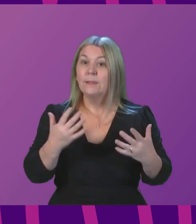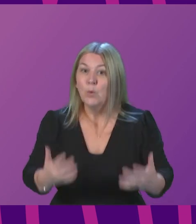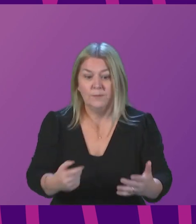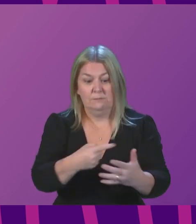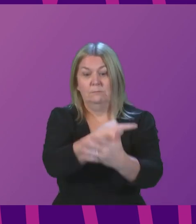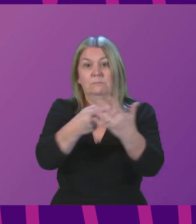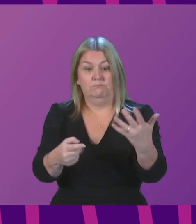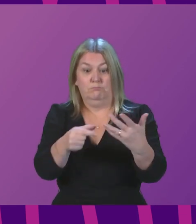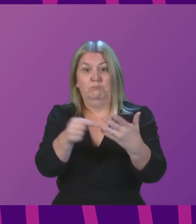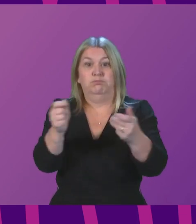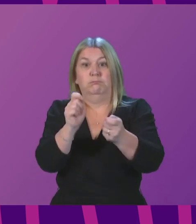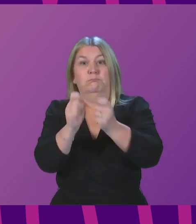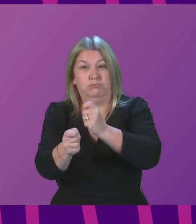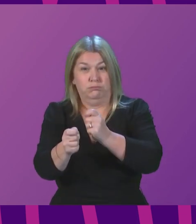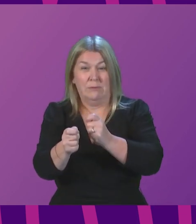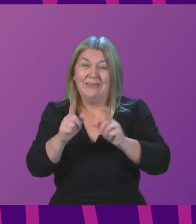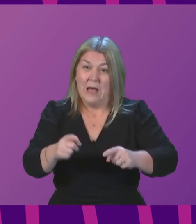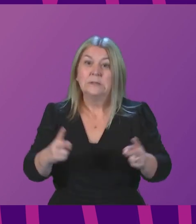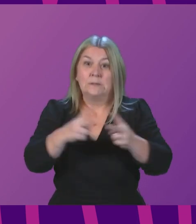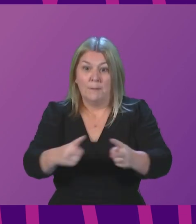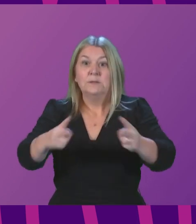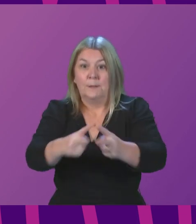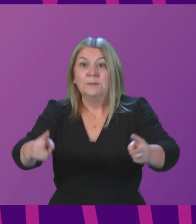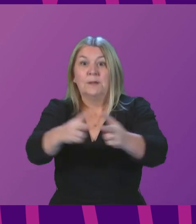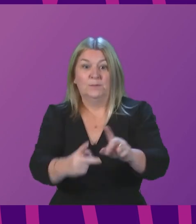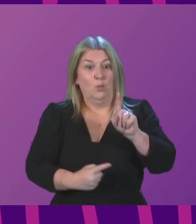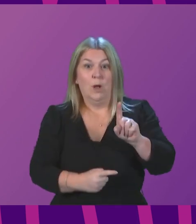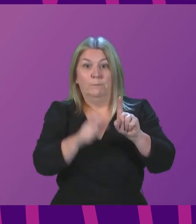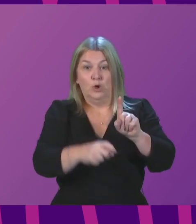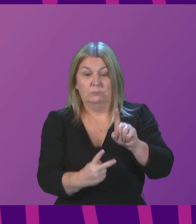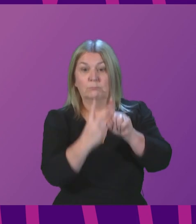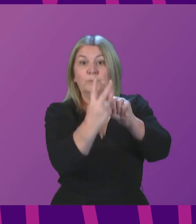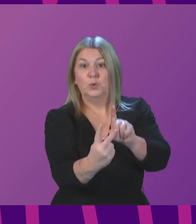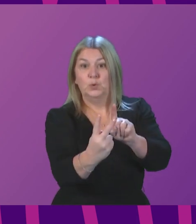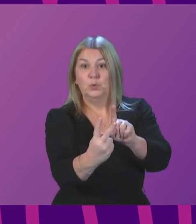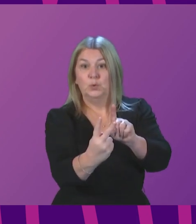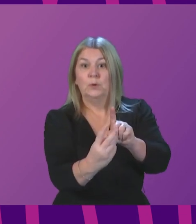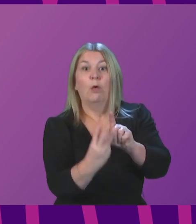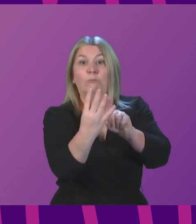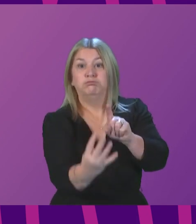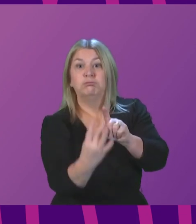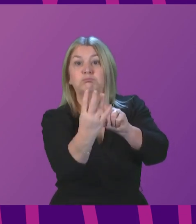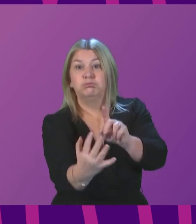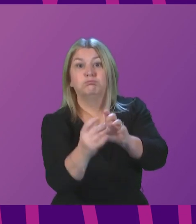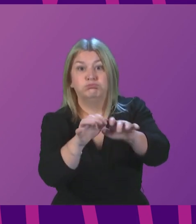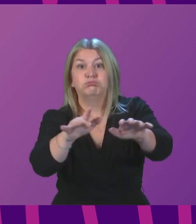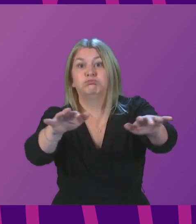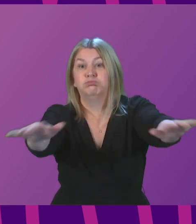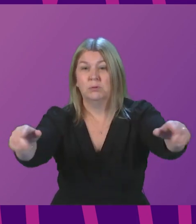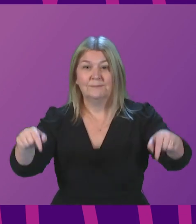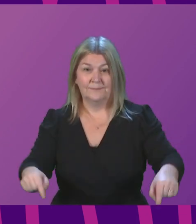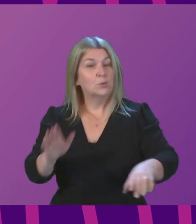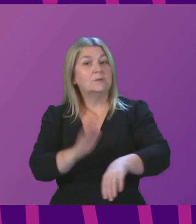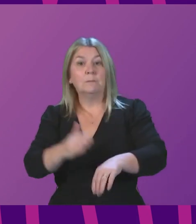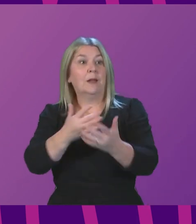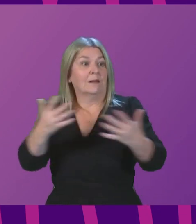two or so days. So we are in a situation right now that no matter how fast we go with vaccines, this variant